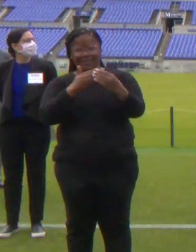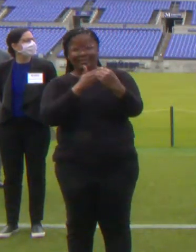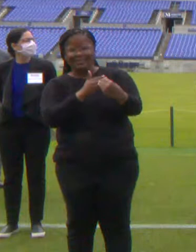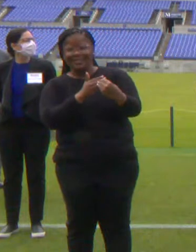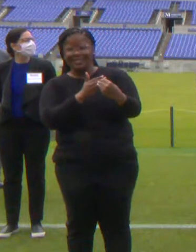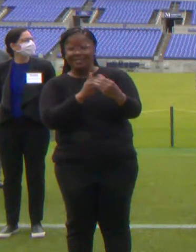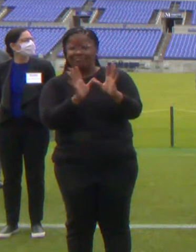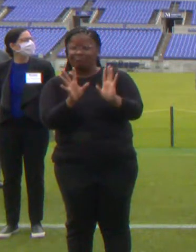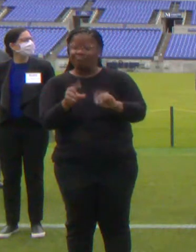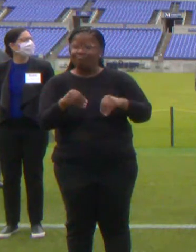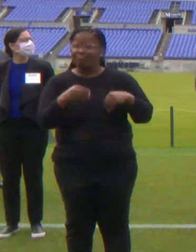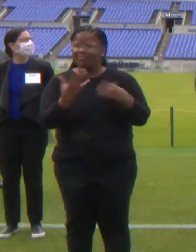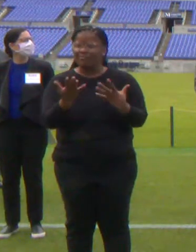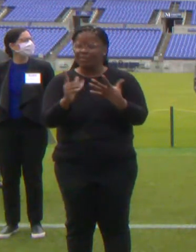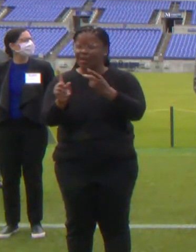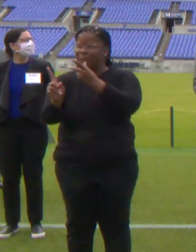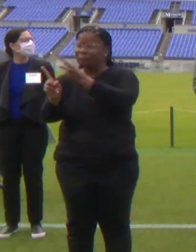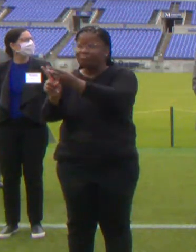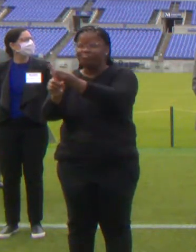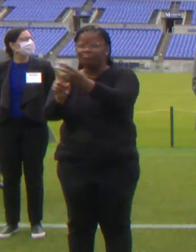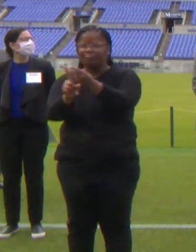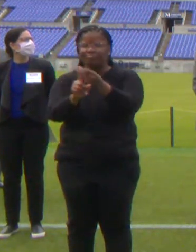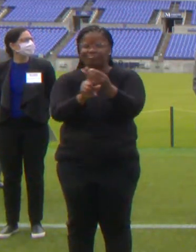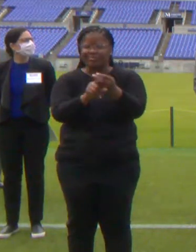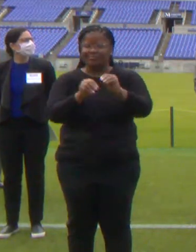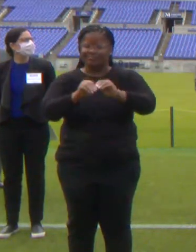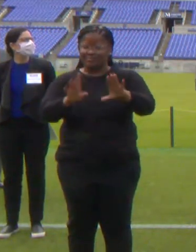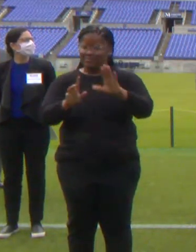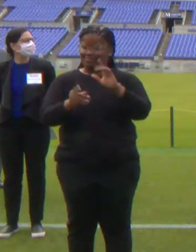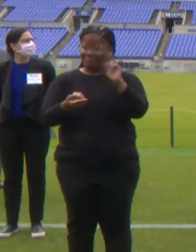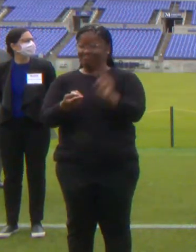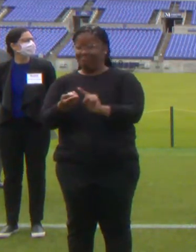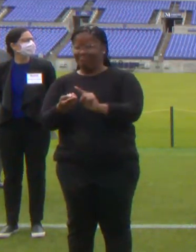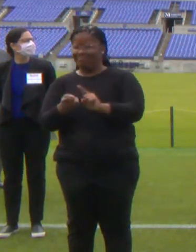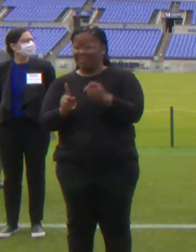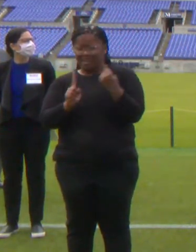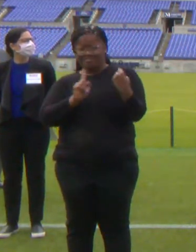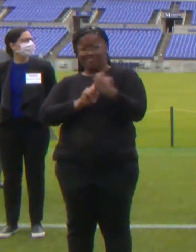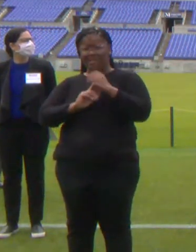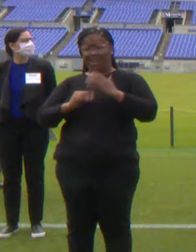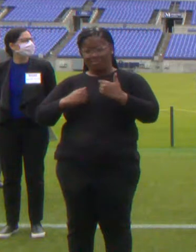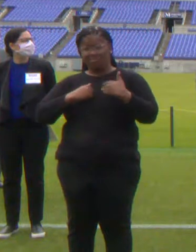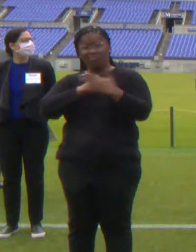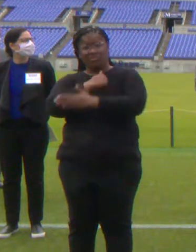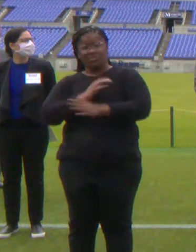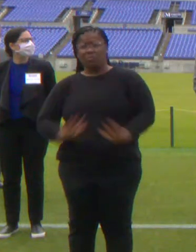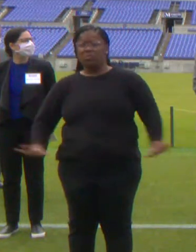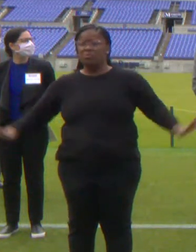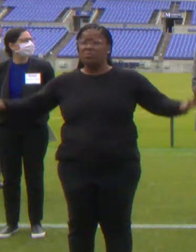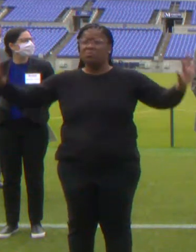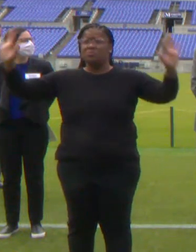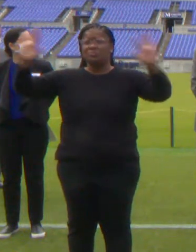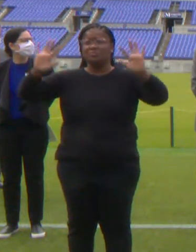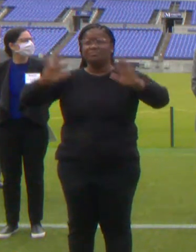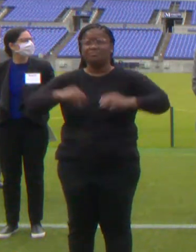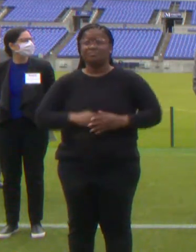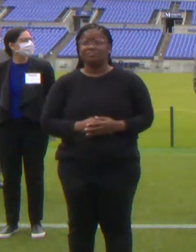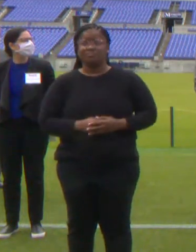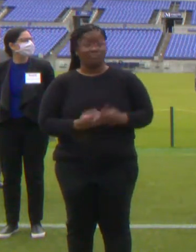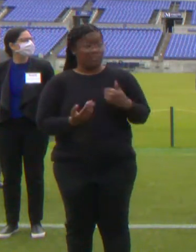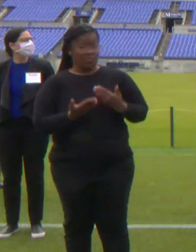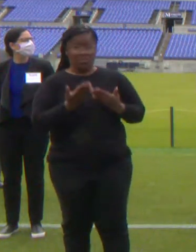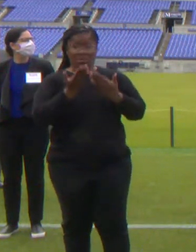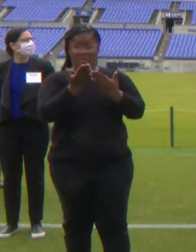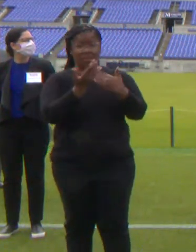of the pandemic that is plaguing our country, state and nation. We offer gratitude for the individuals in this room